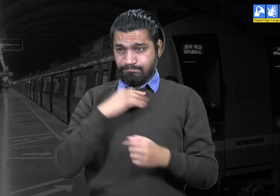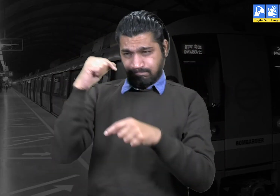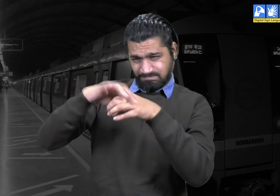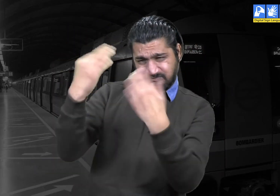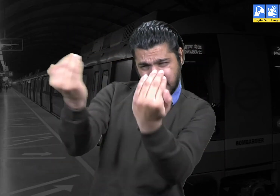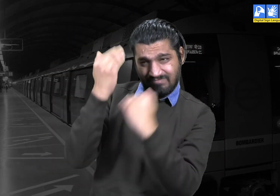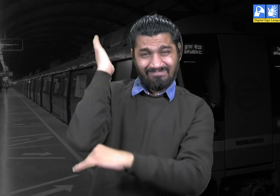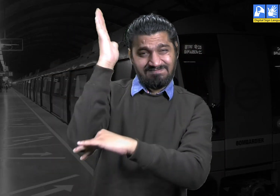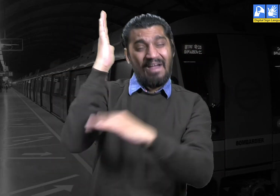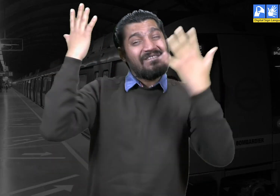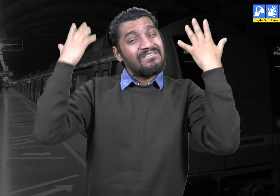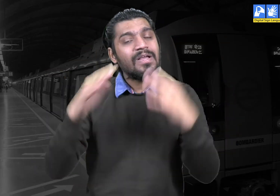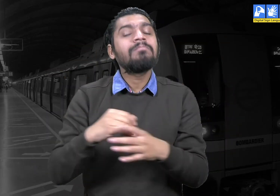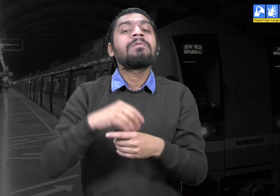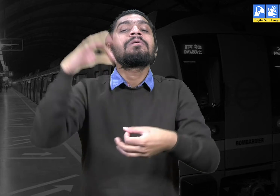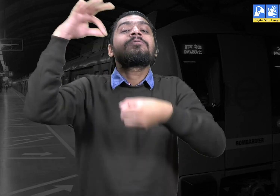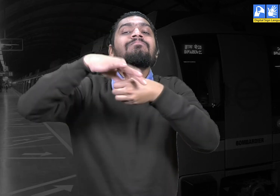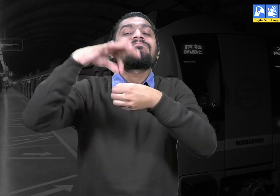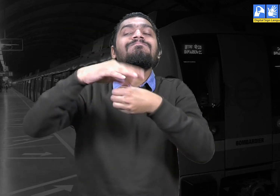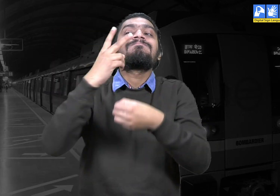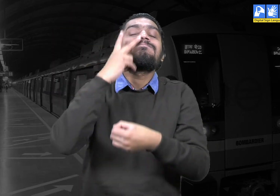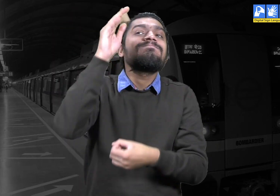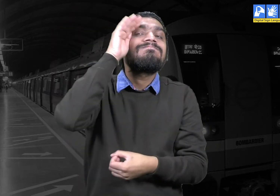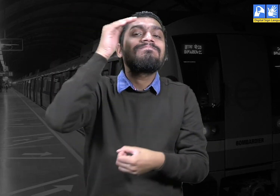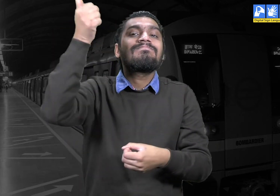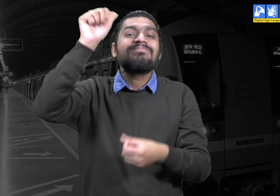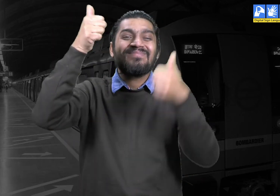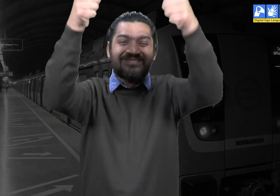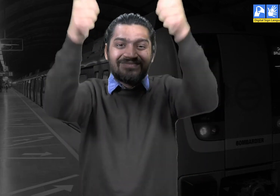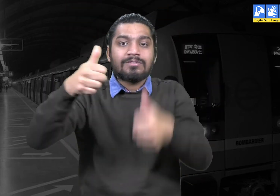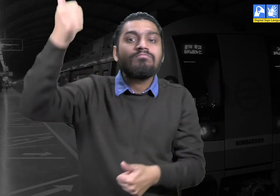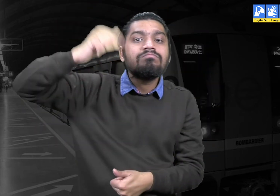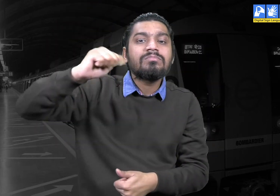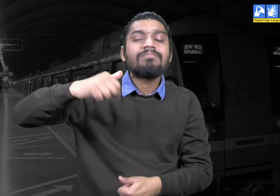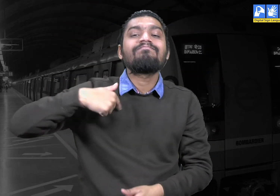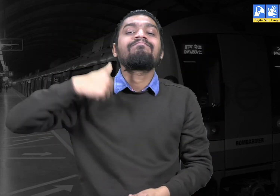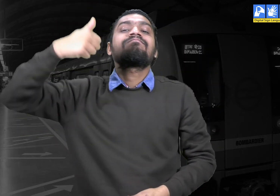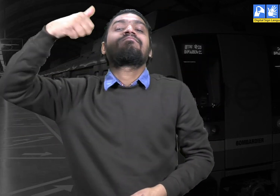his chosen party. BJP lost that election.